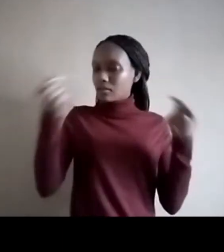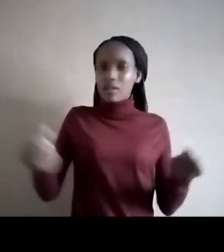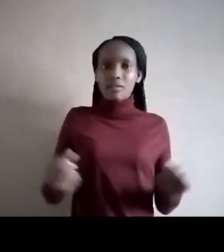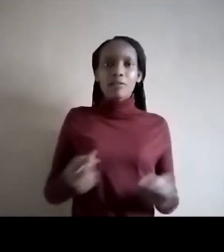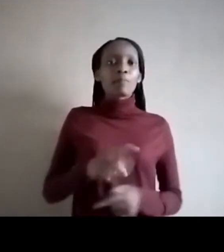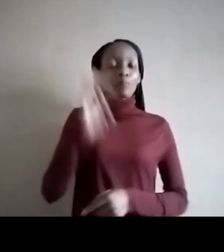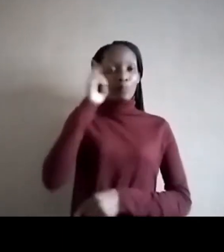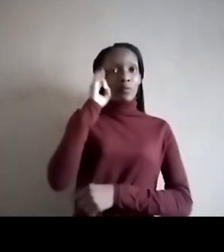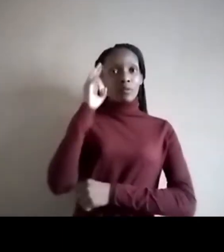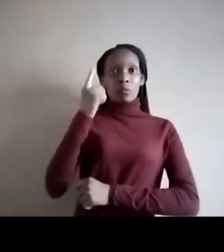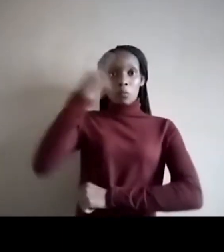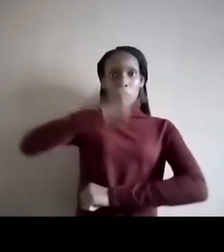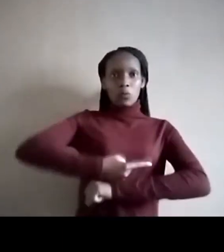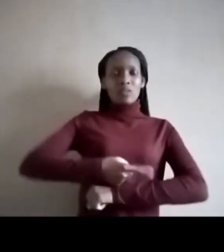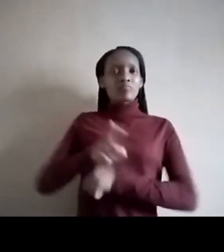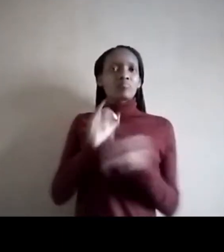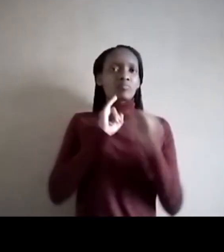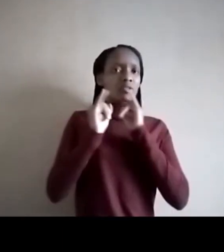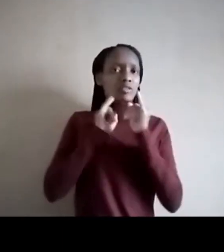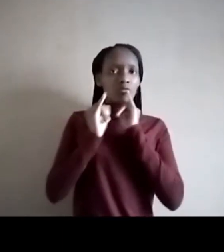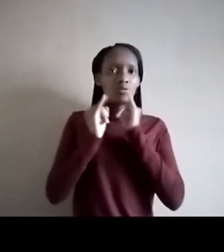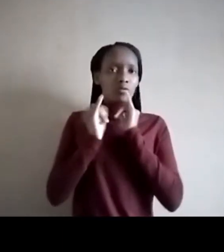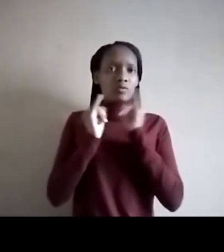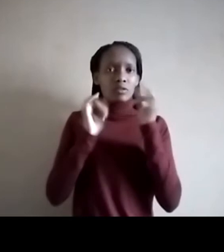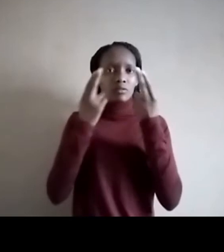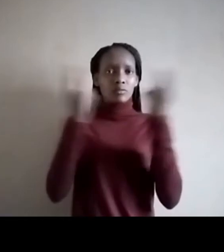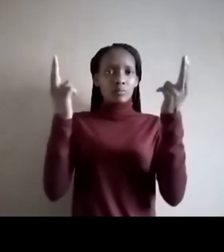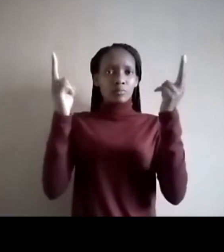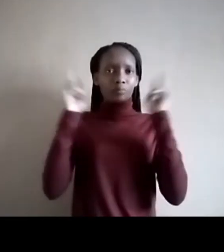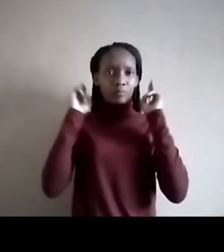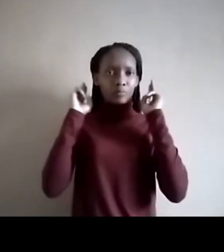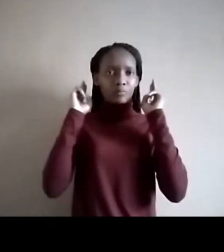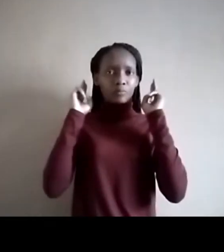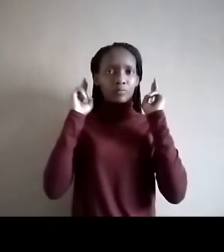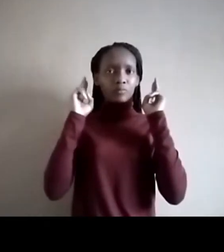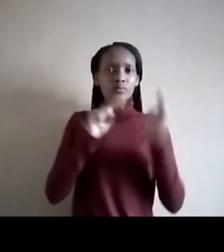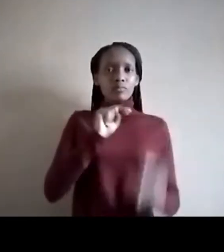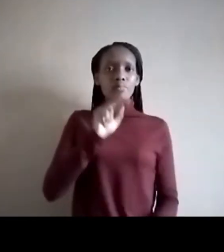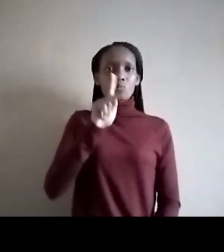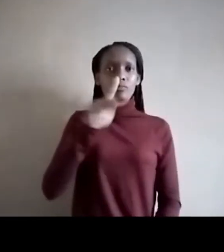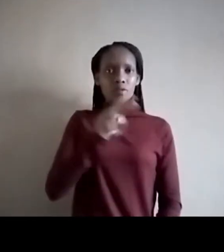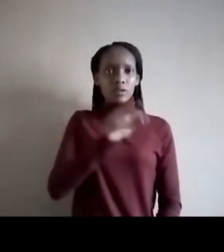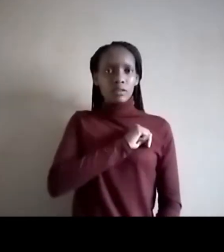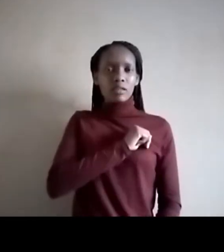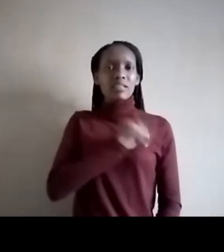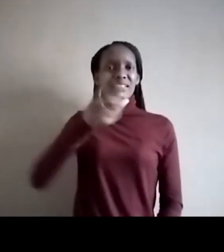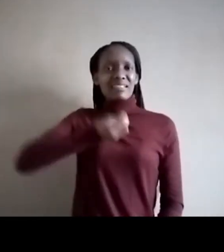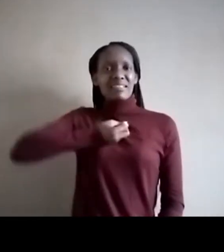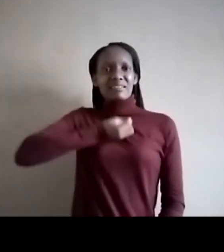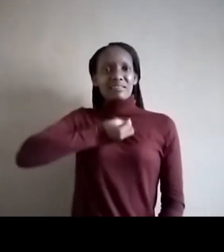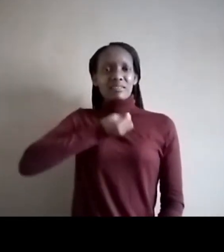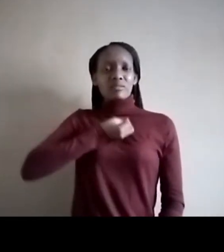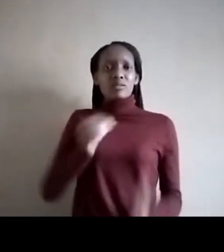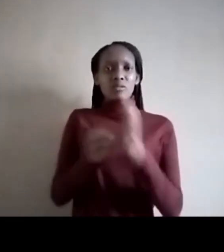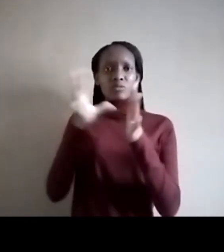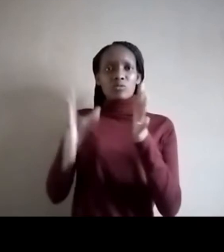interviews at the University of Natal and we're interviewing young students that wanted to get a